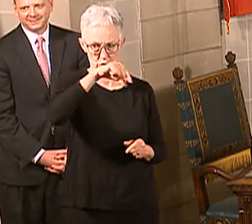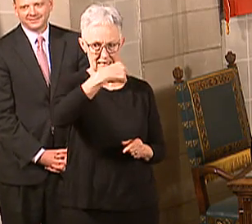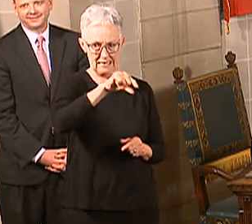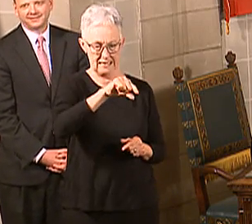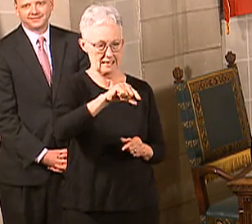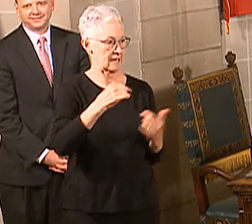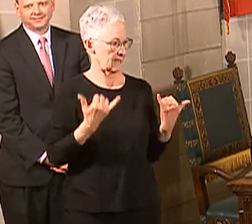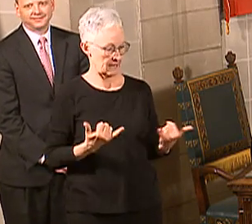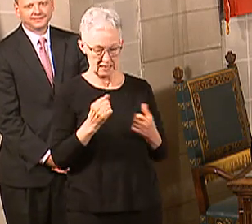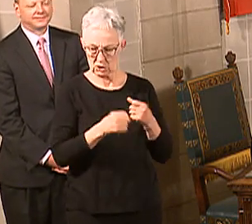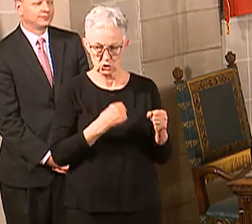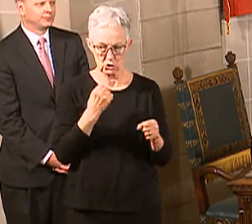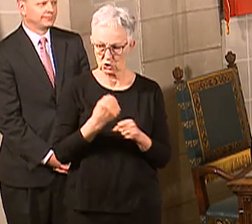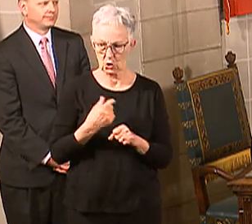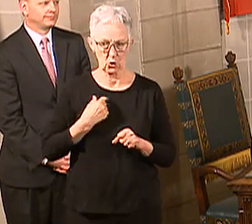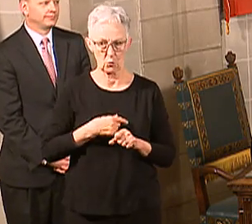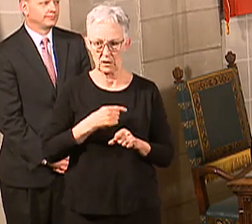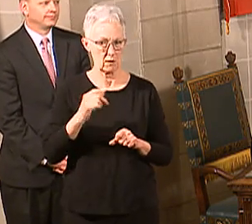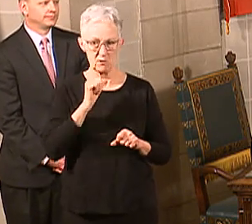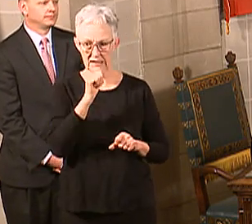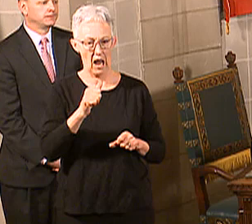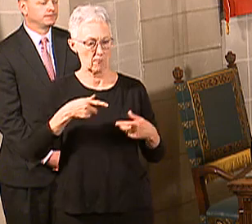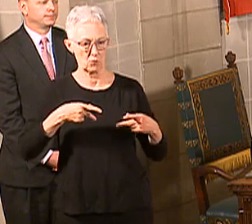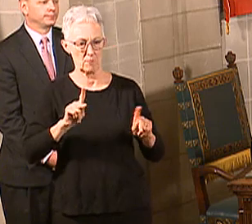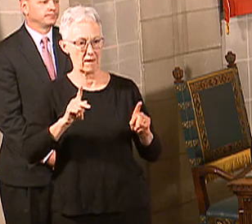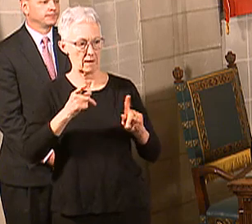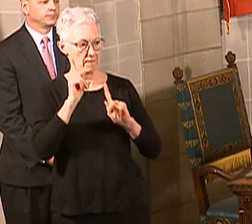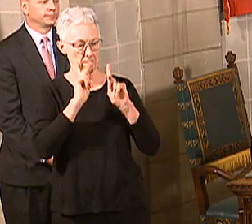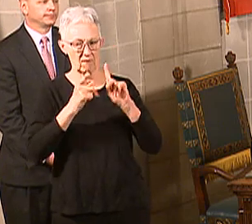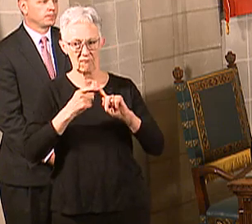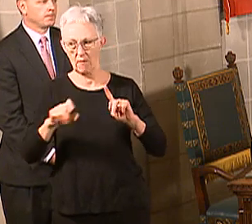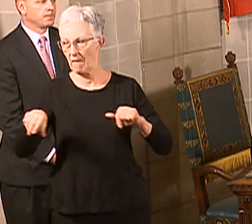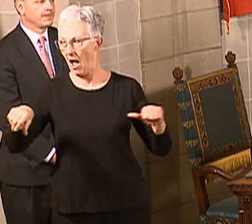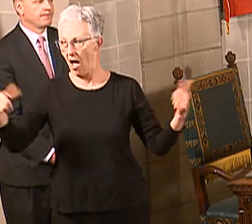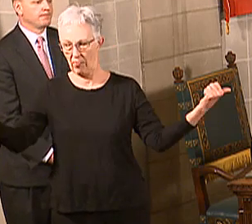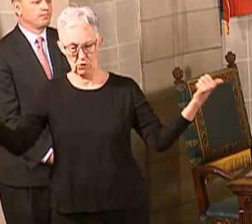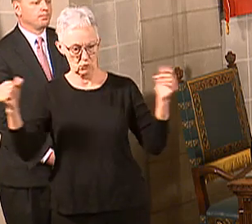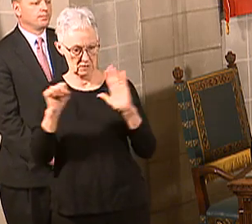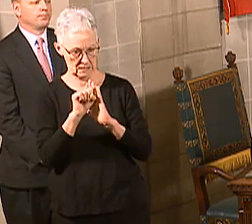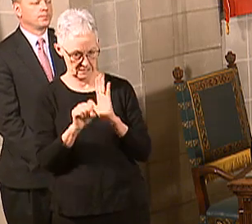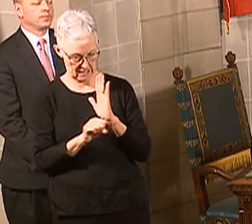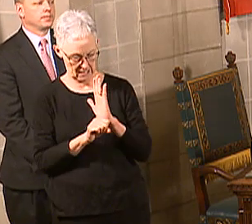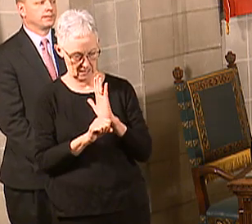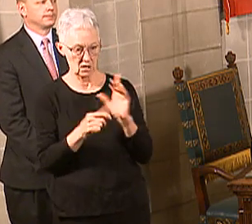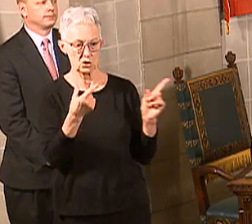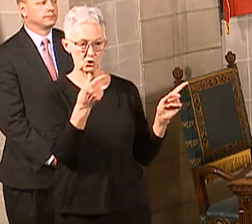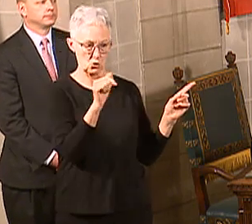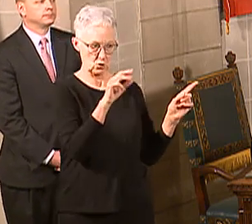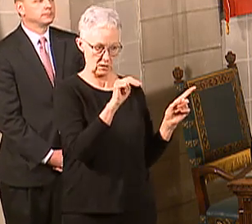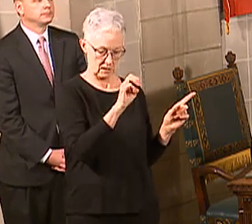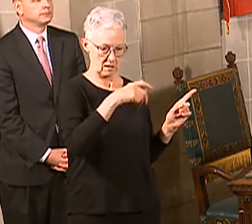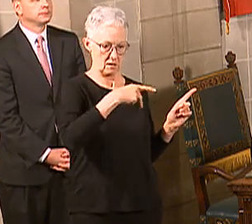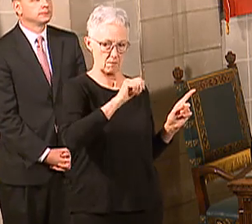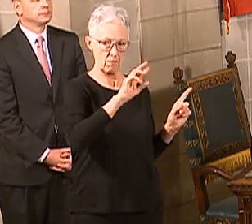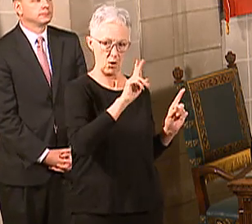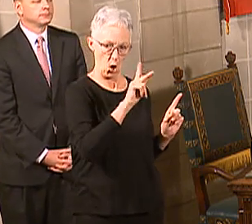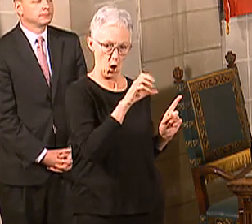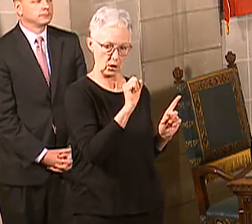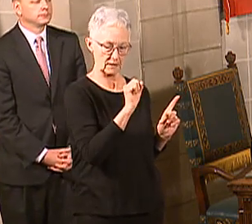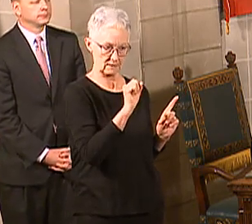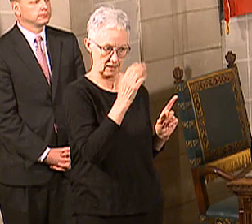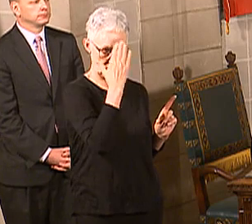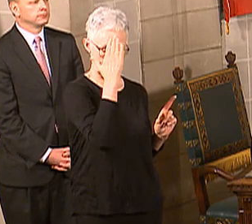is not the year that we're going to be promoting that outside the state. So Game & Parks will work with those out-of-state folks that have already